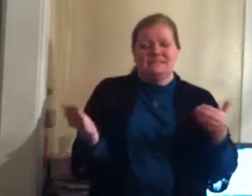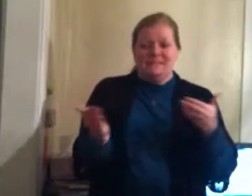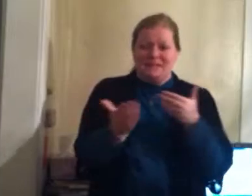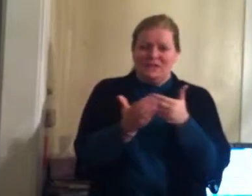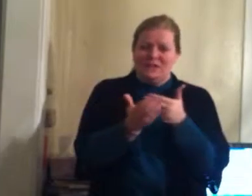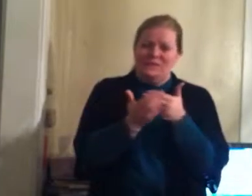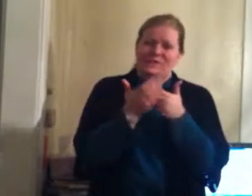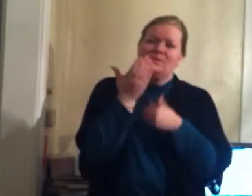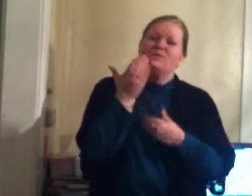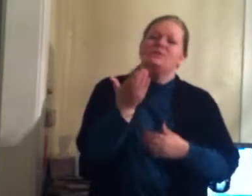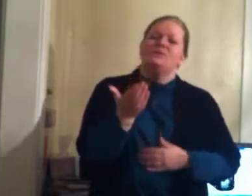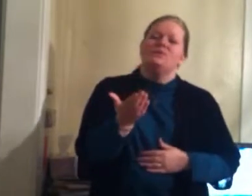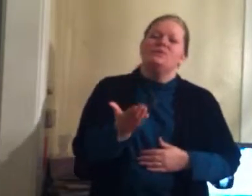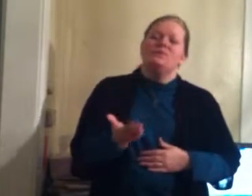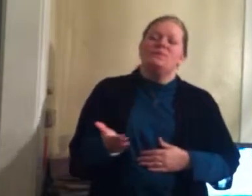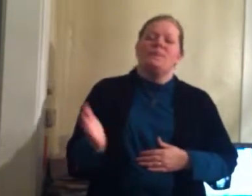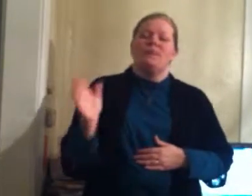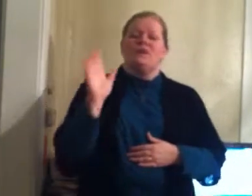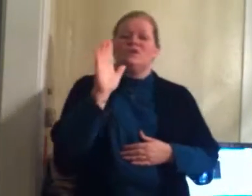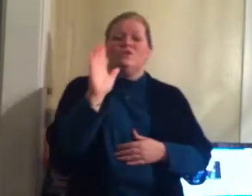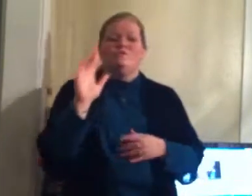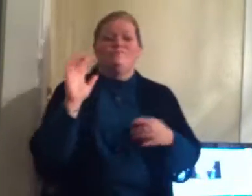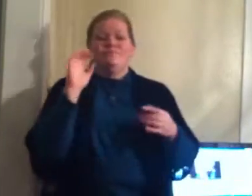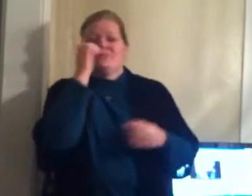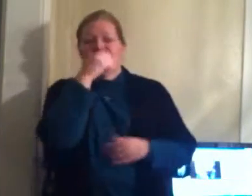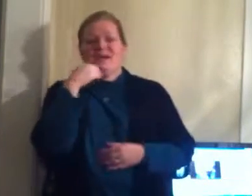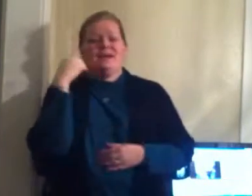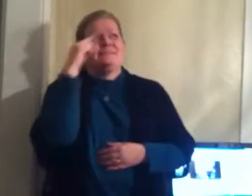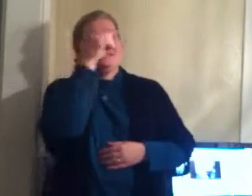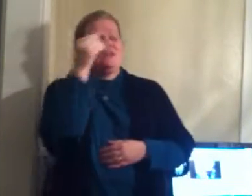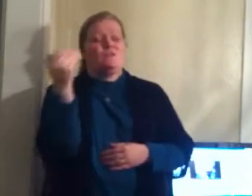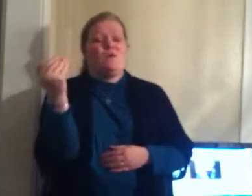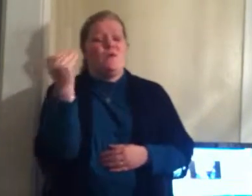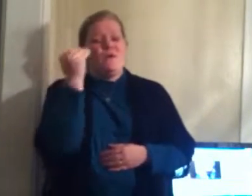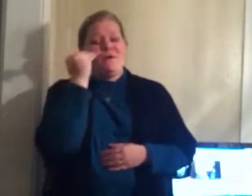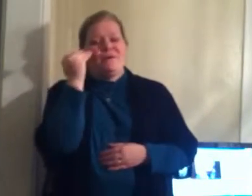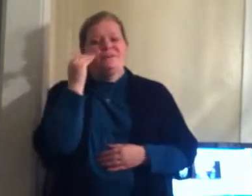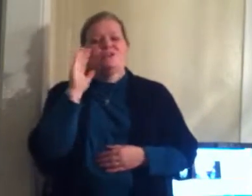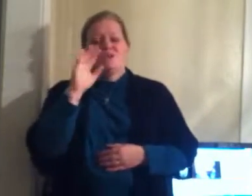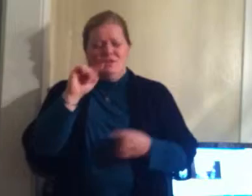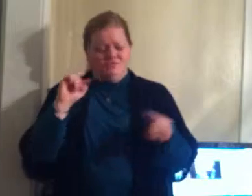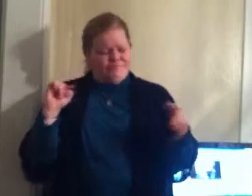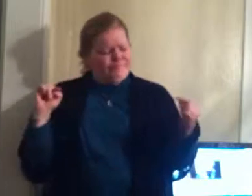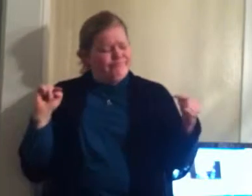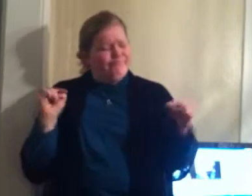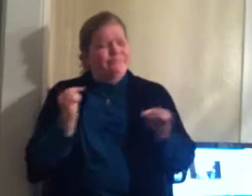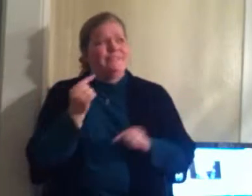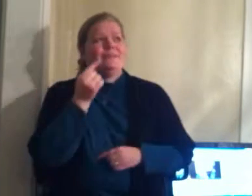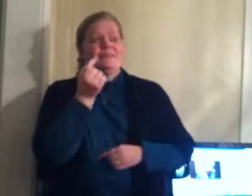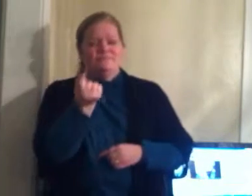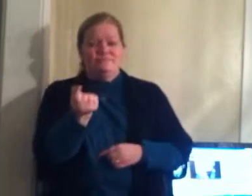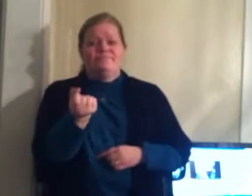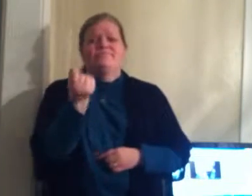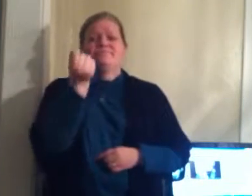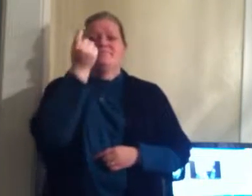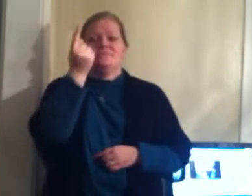you He knows your face He knows your pain